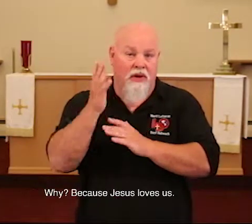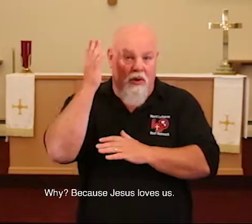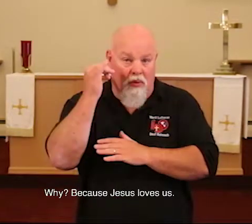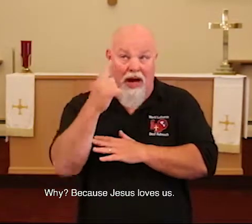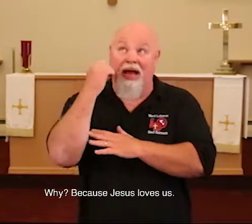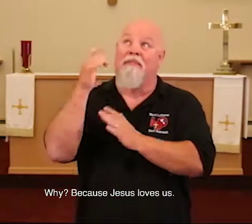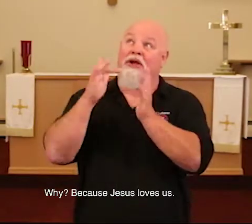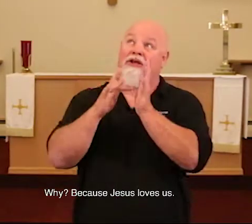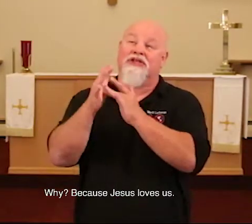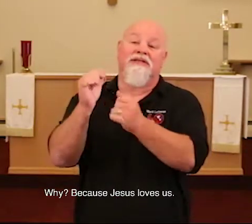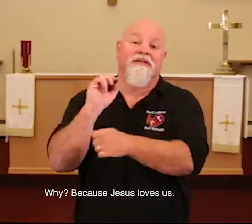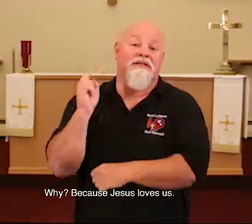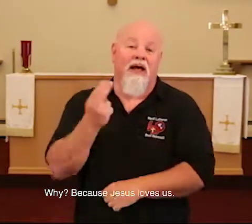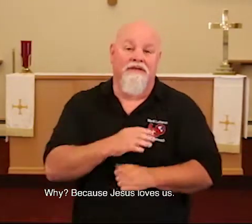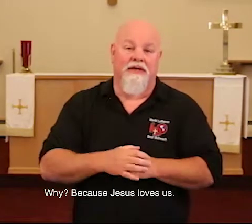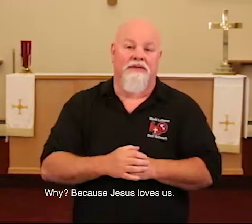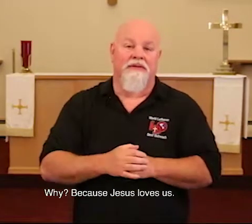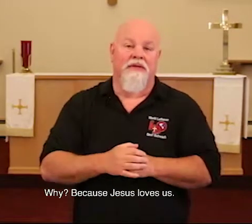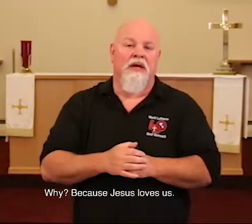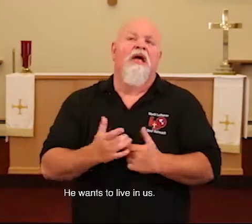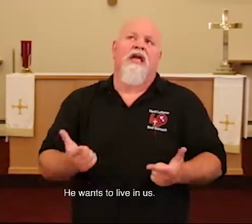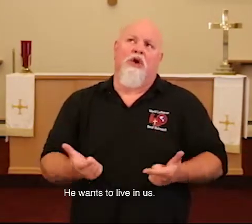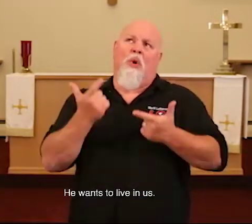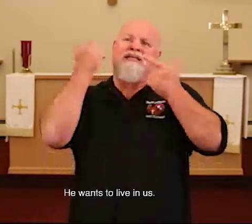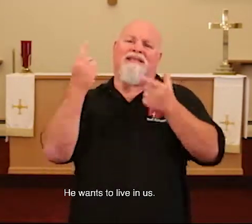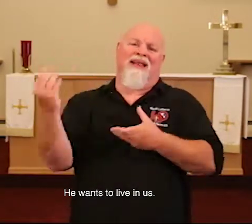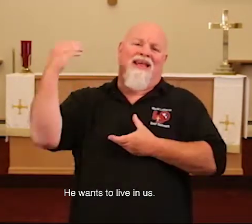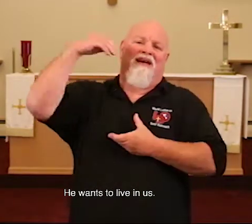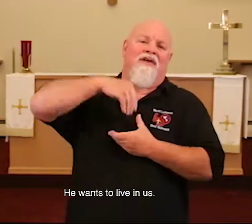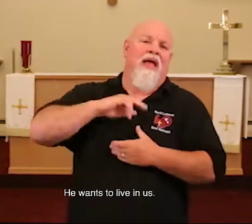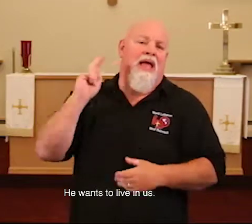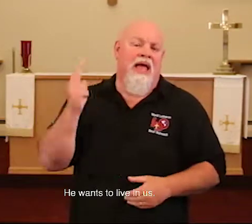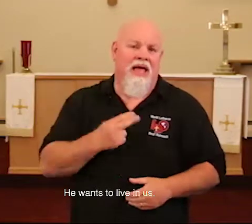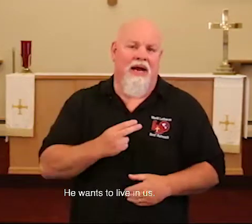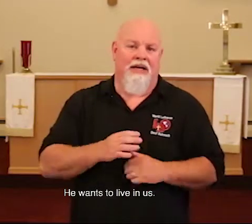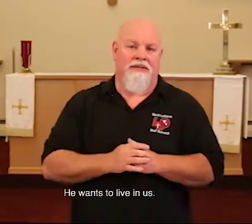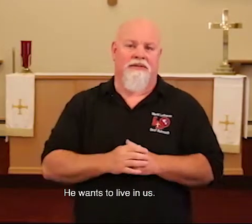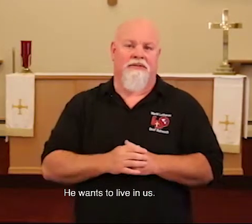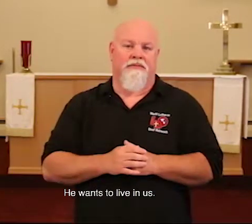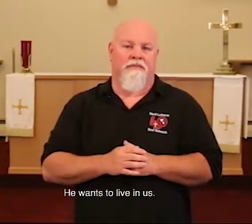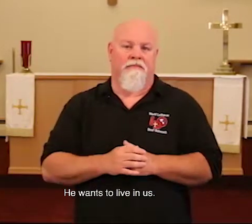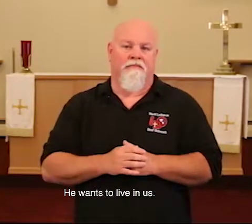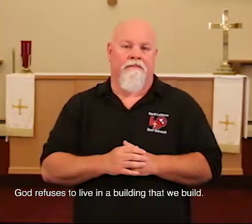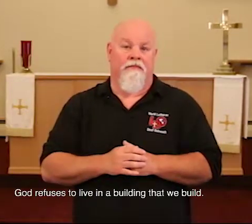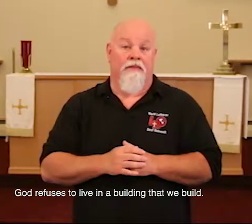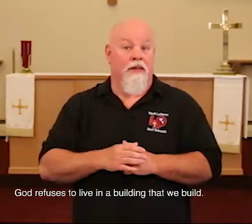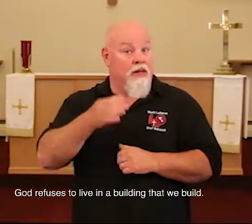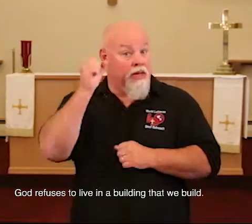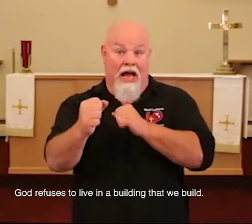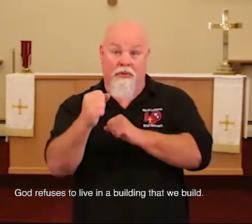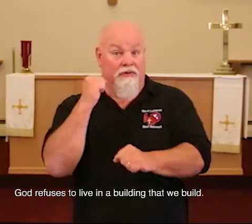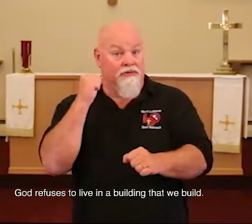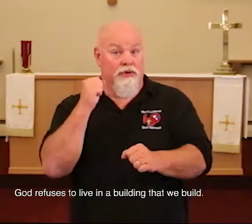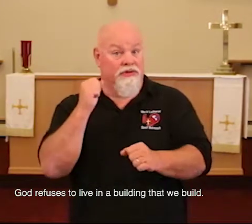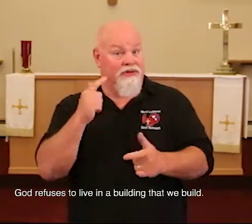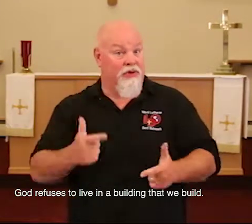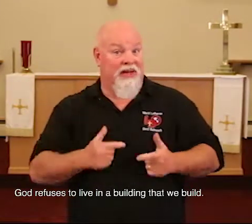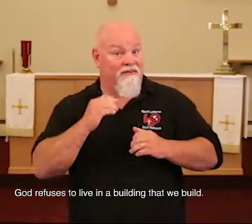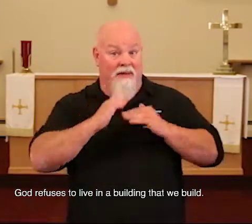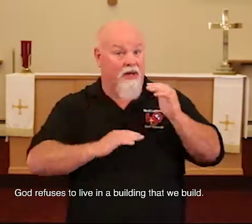Why? Because Jesus loves us. He wants to live in us. God refuses to live in a